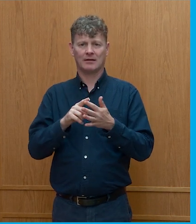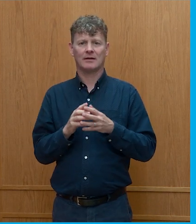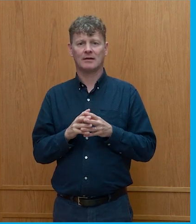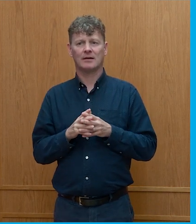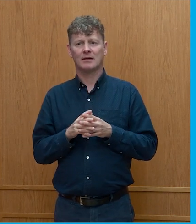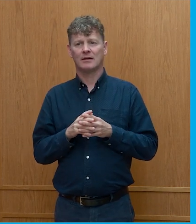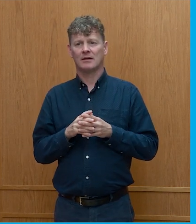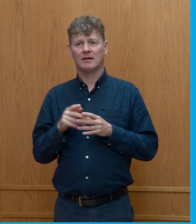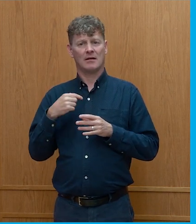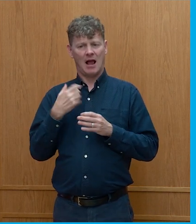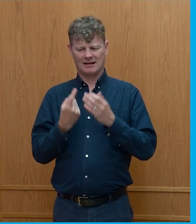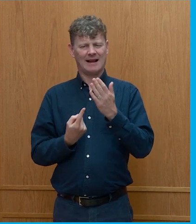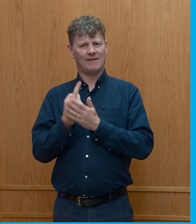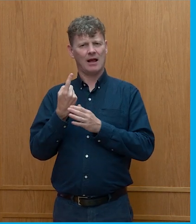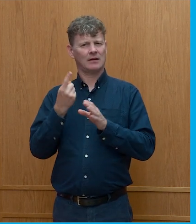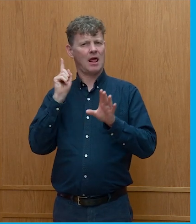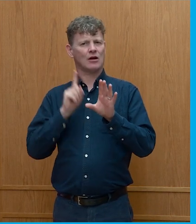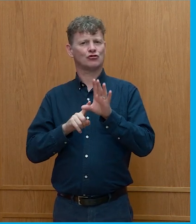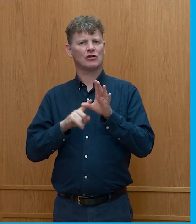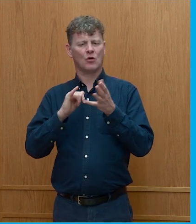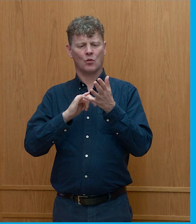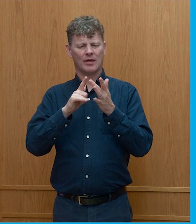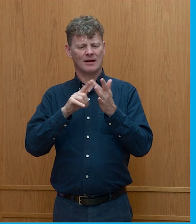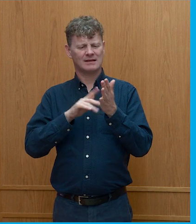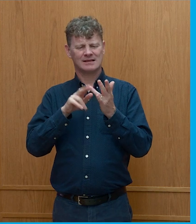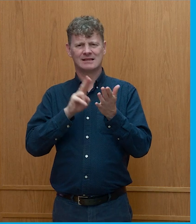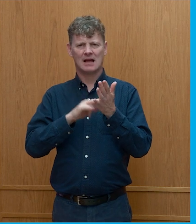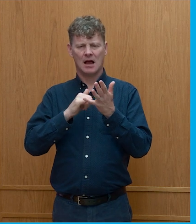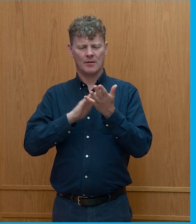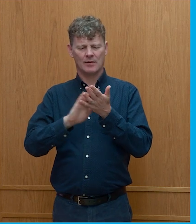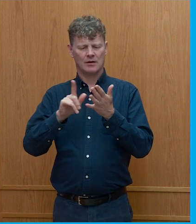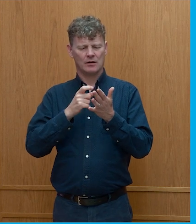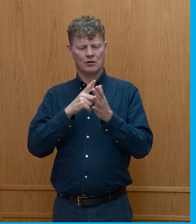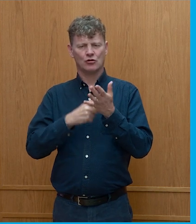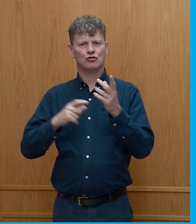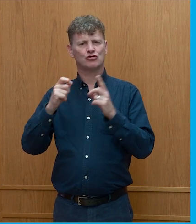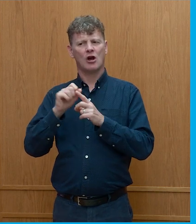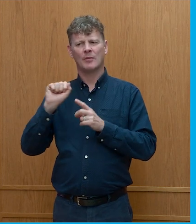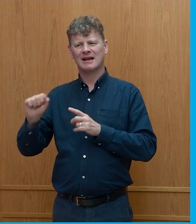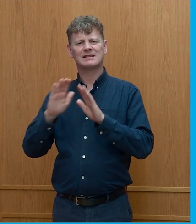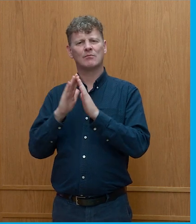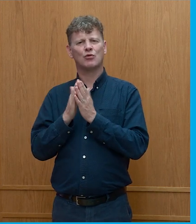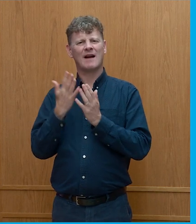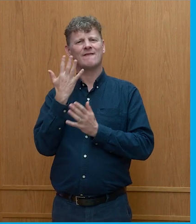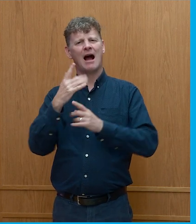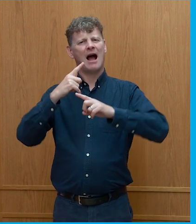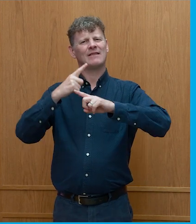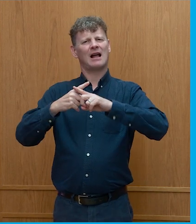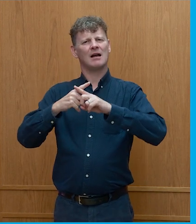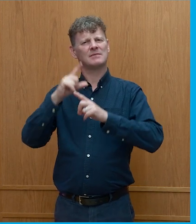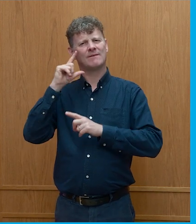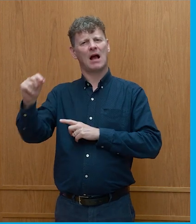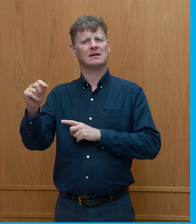I had an event last year with Simon Sharp on his book Five Times Faster which I'm sure you're familiar with.